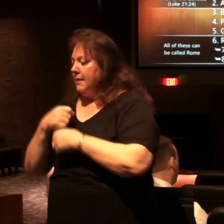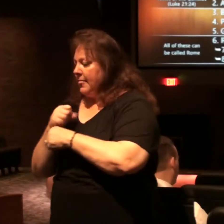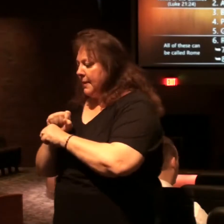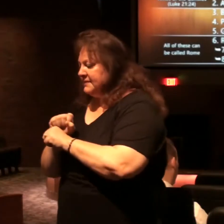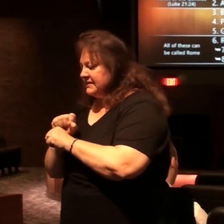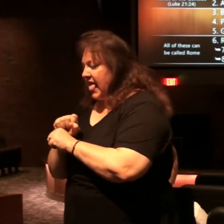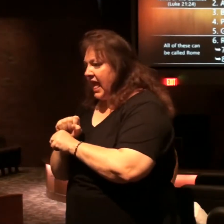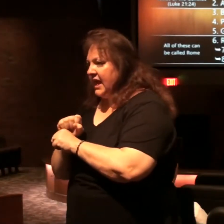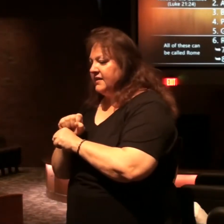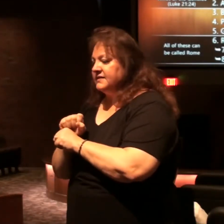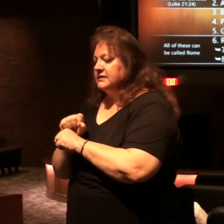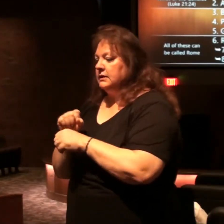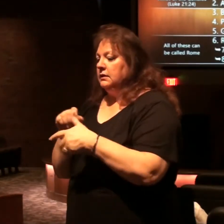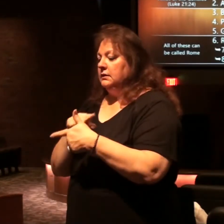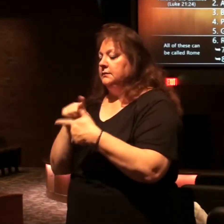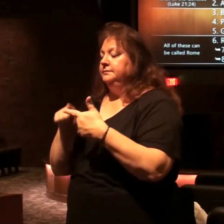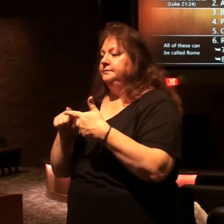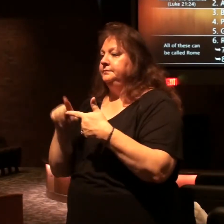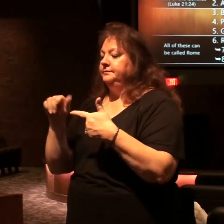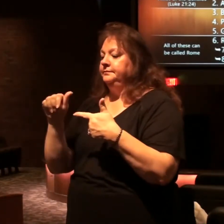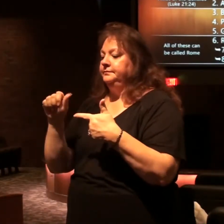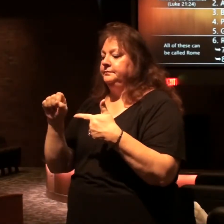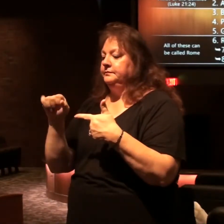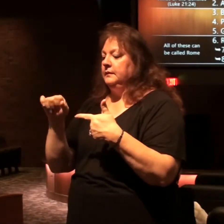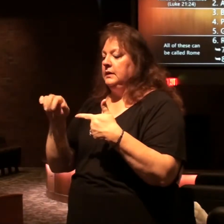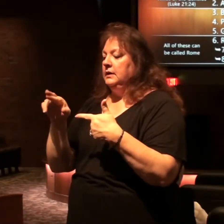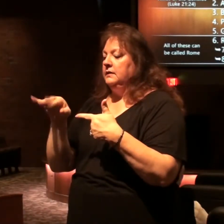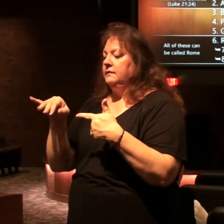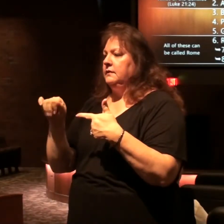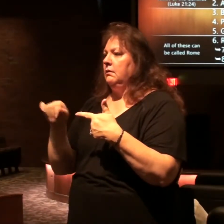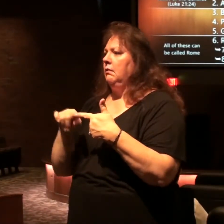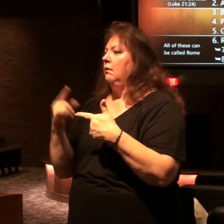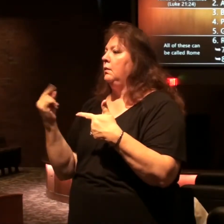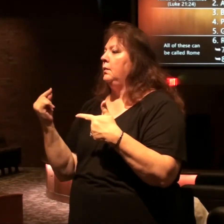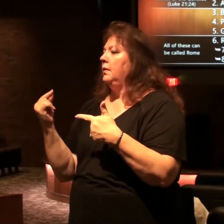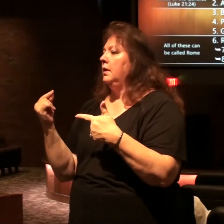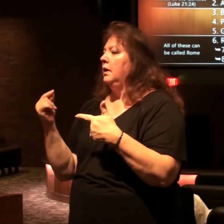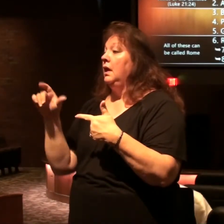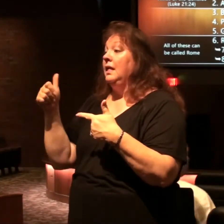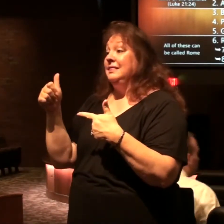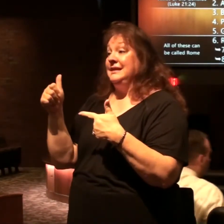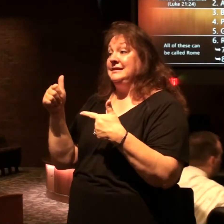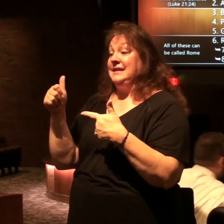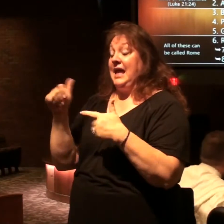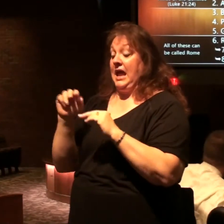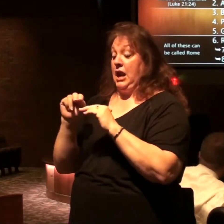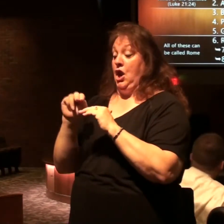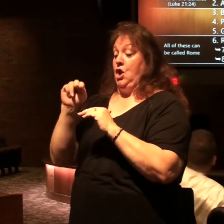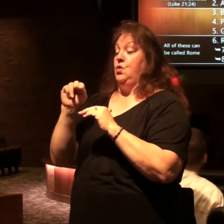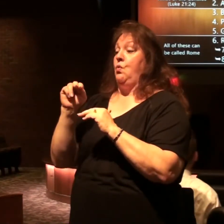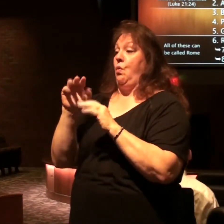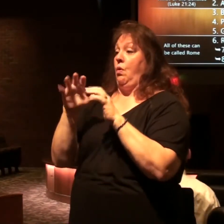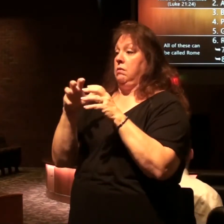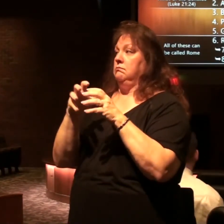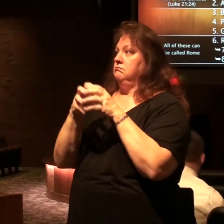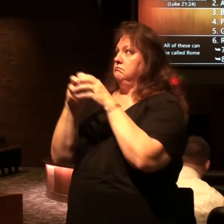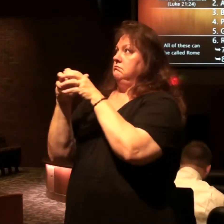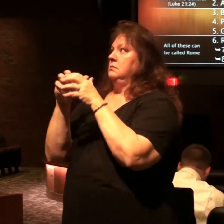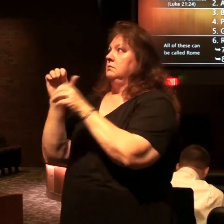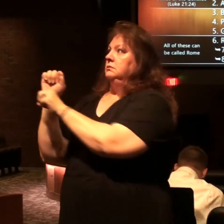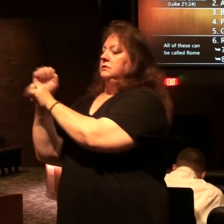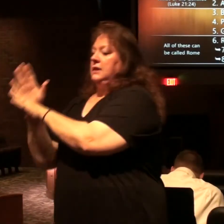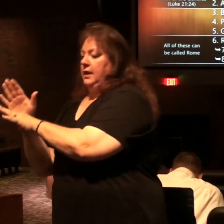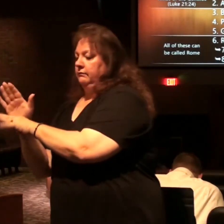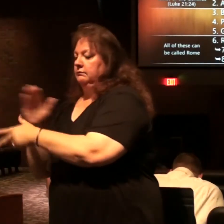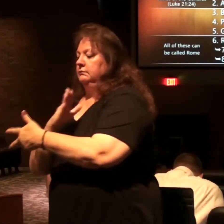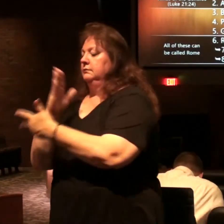second empire to intersect with them was Assyrian what did Assyria do it took the northern tribes into captivity then we come to